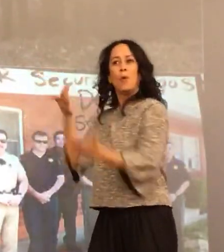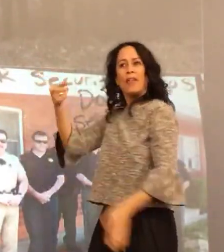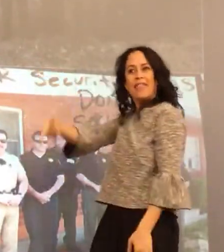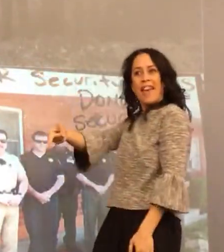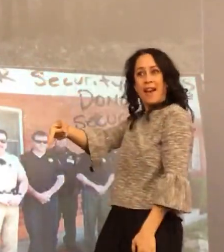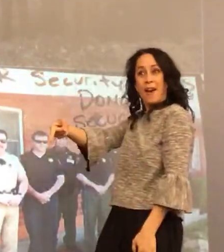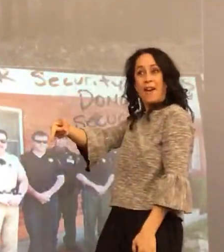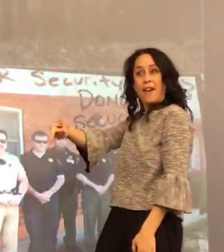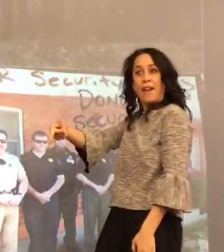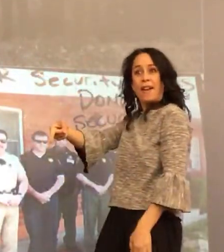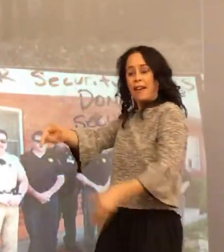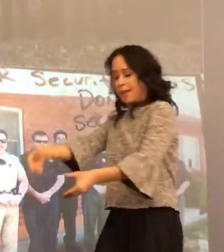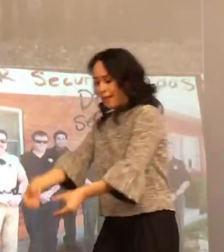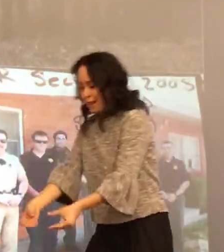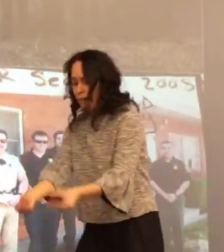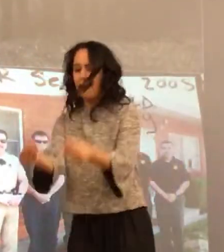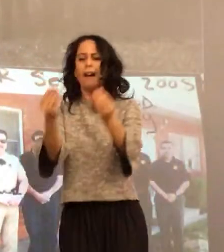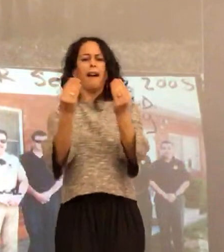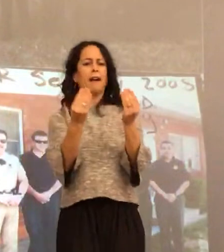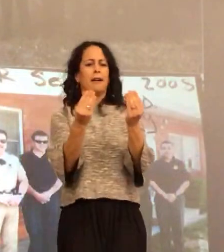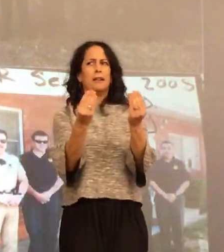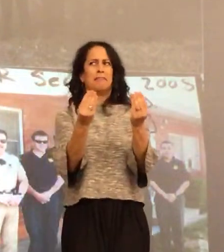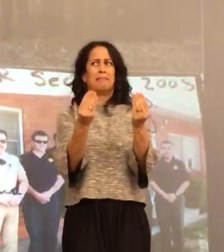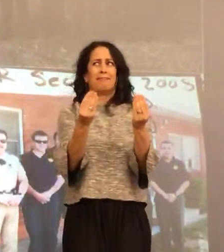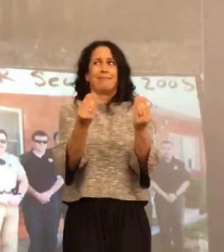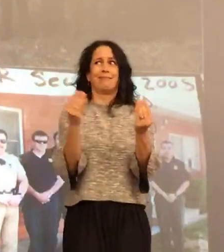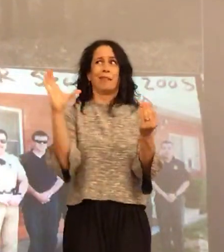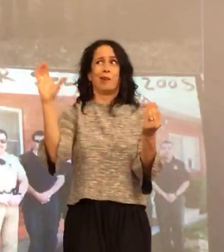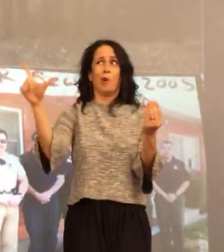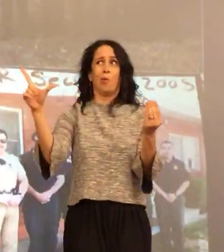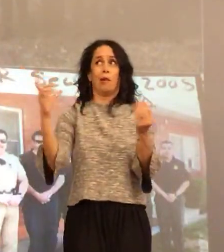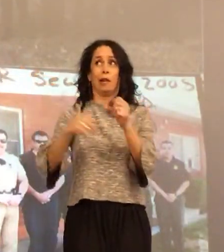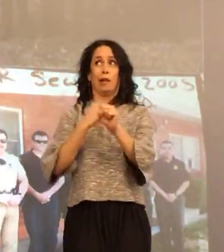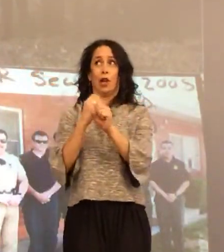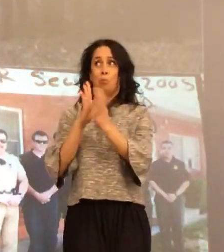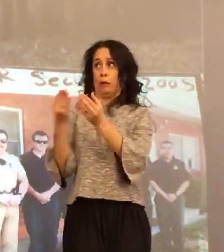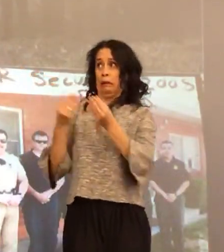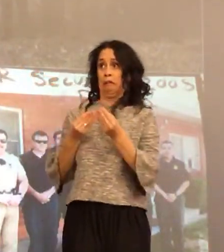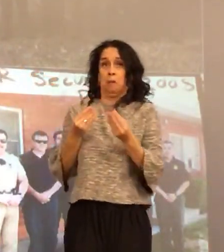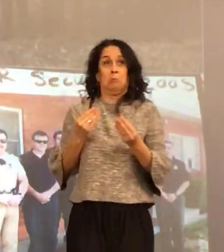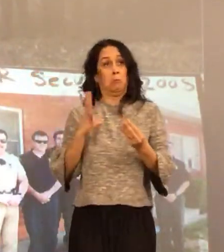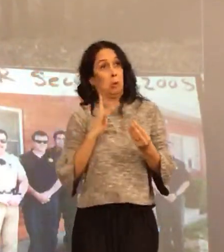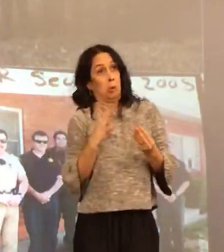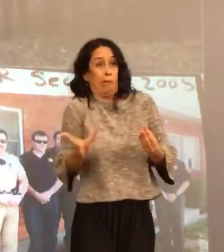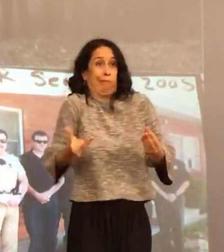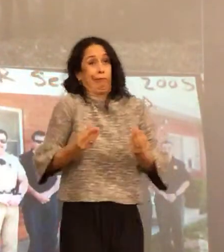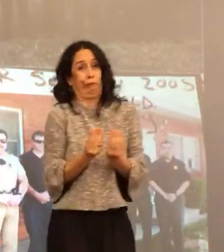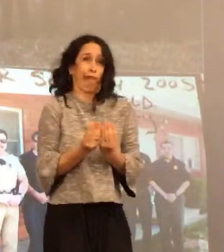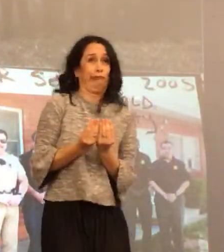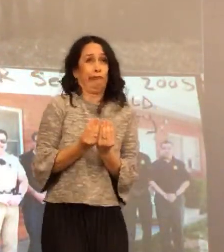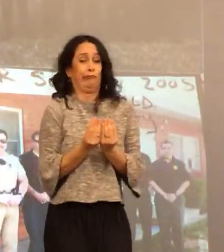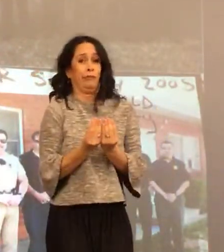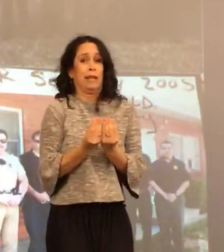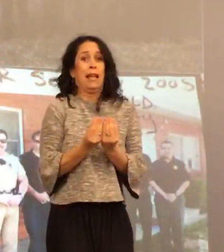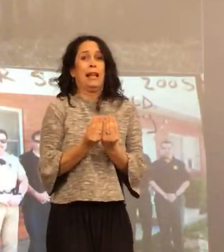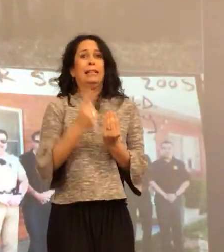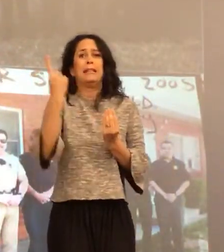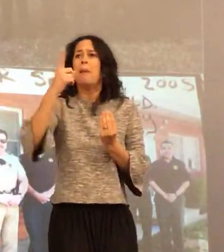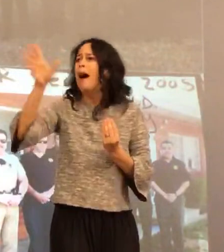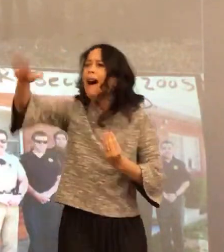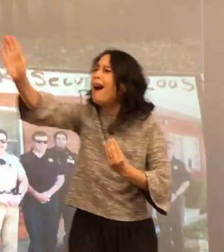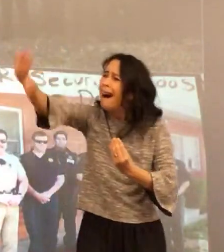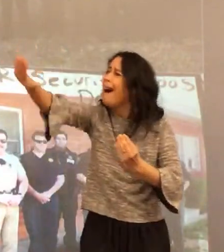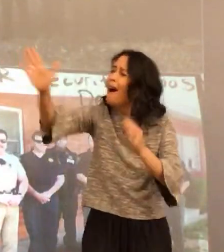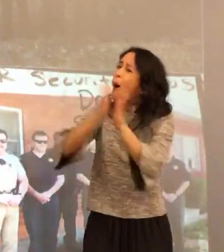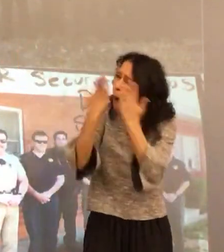took the yearbook out and he's like, okay, well, cool, a yearbook. You guys are giving me a yearbook. And he said, he said that someone had told him,